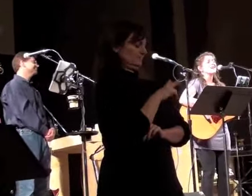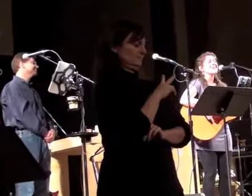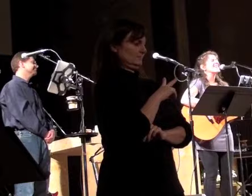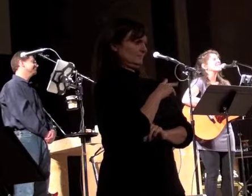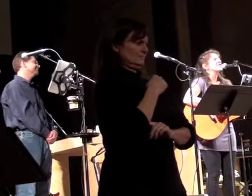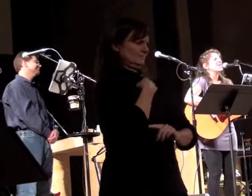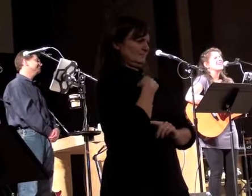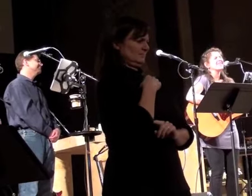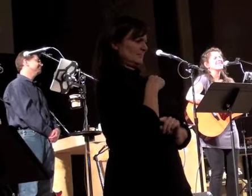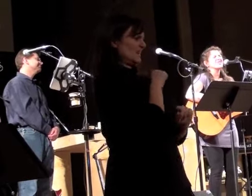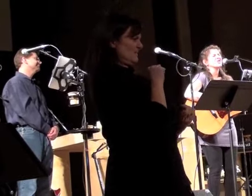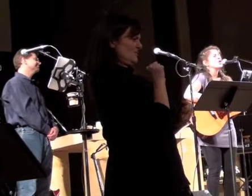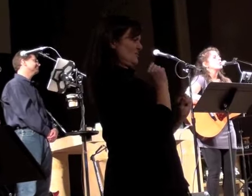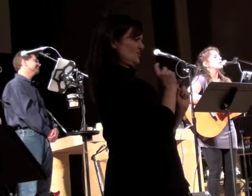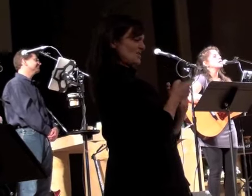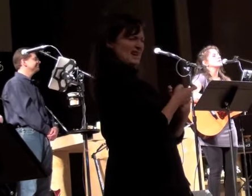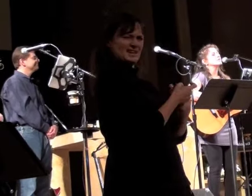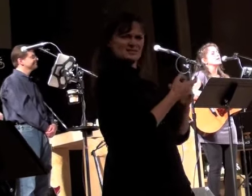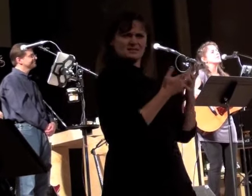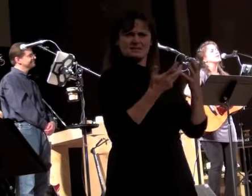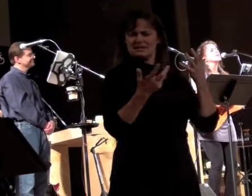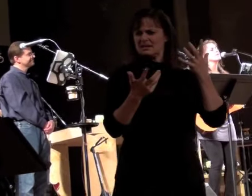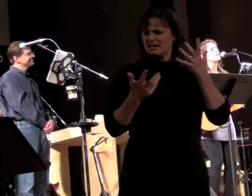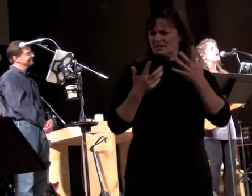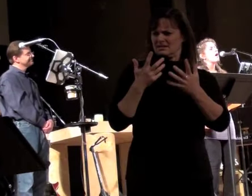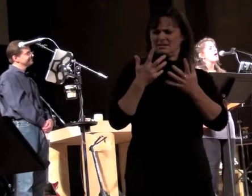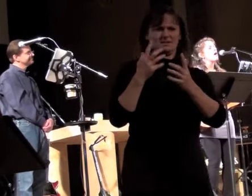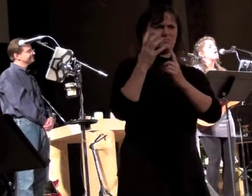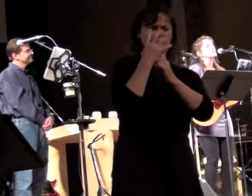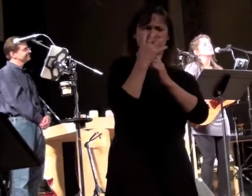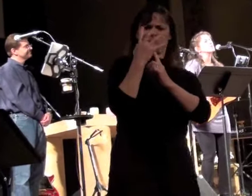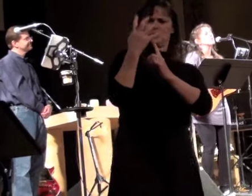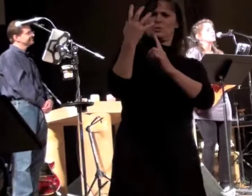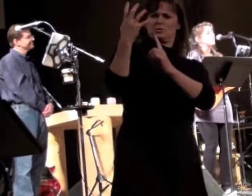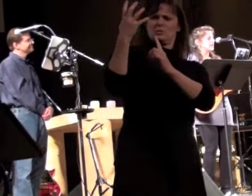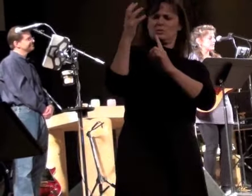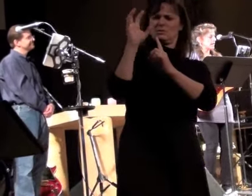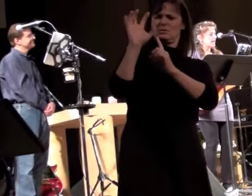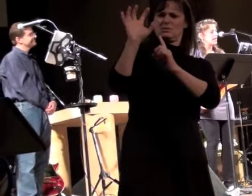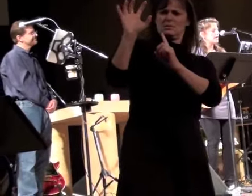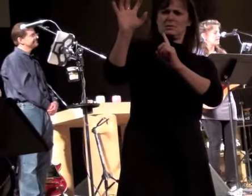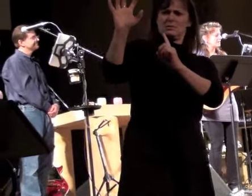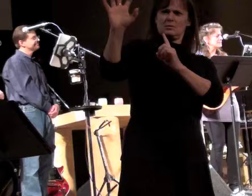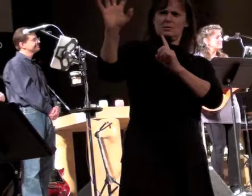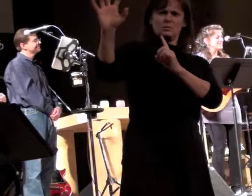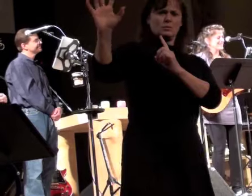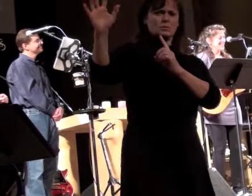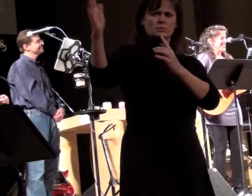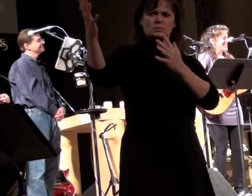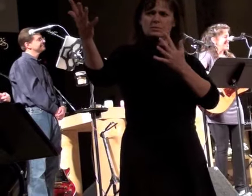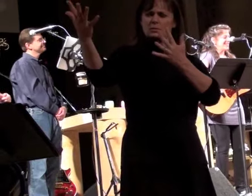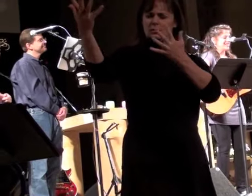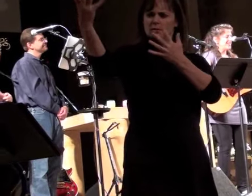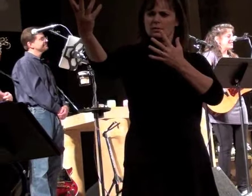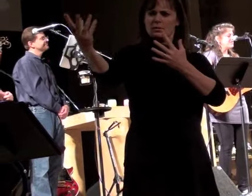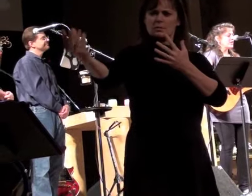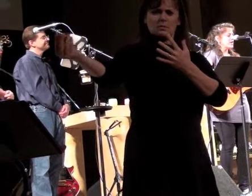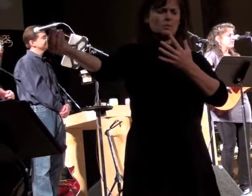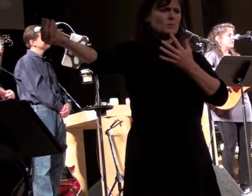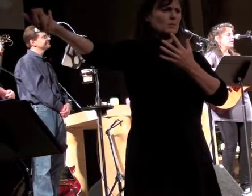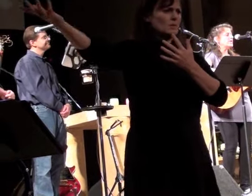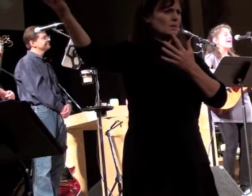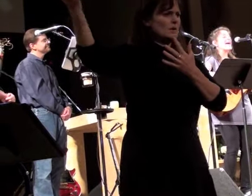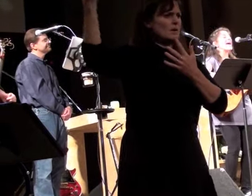say I've changed. Well, something's lost and something's changed. And